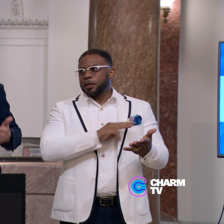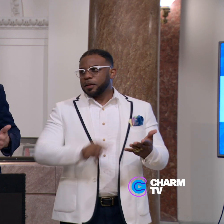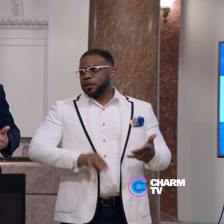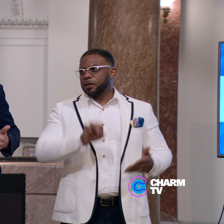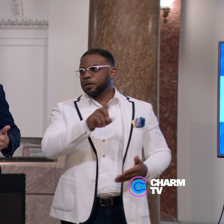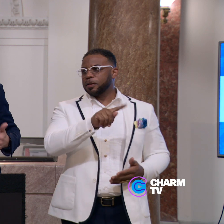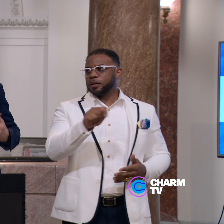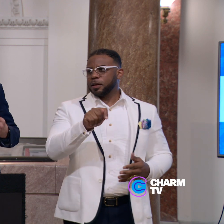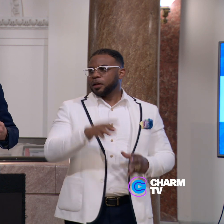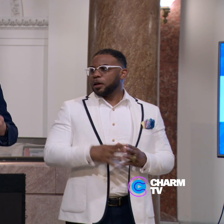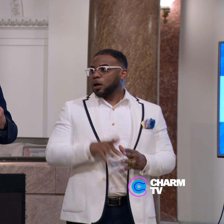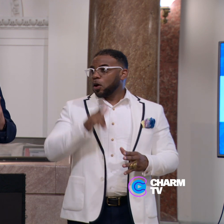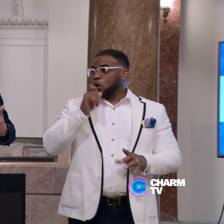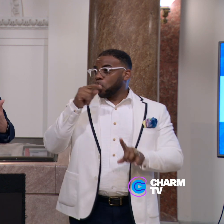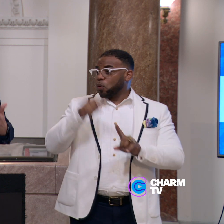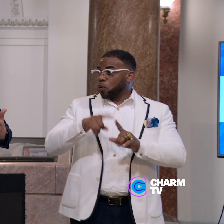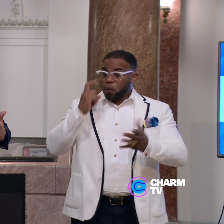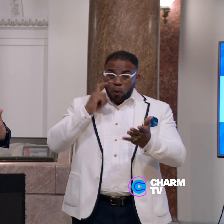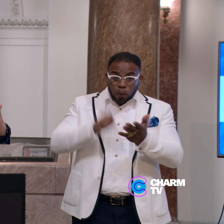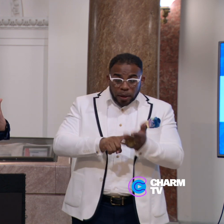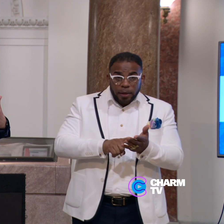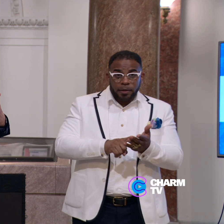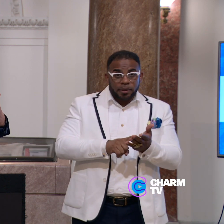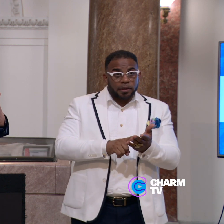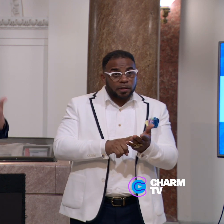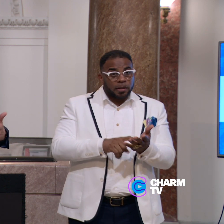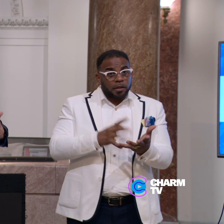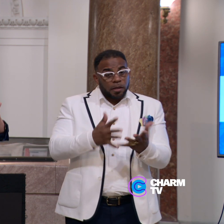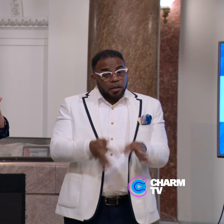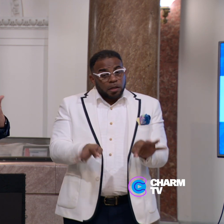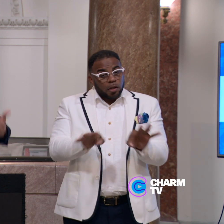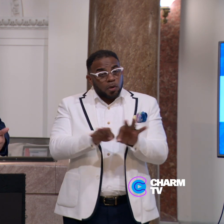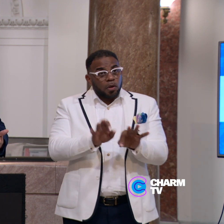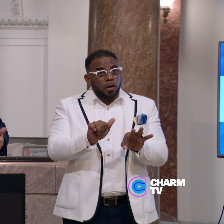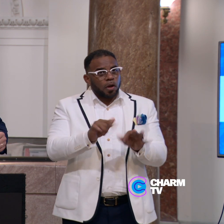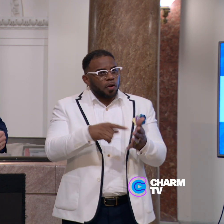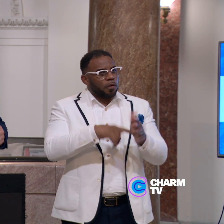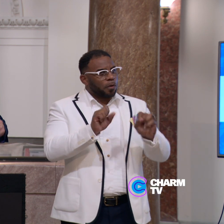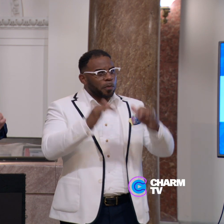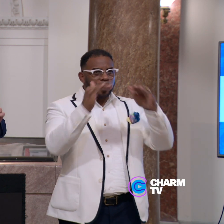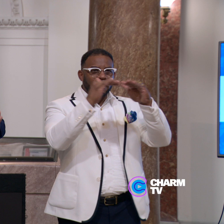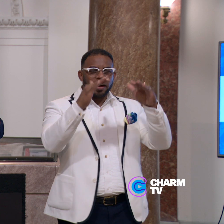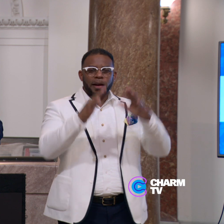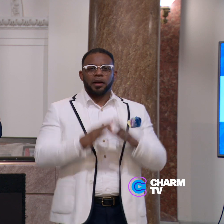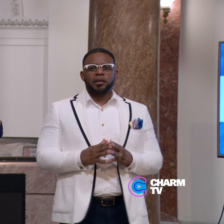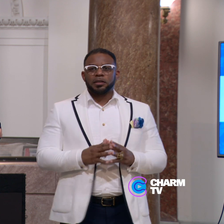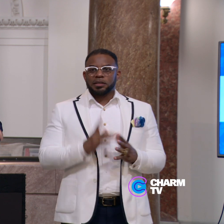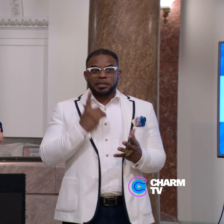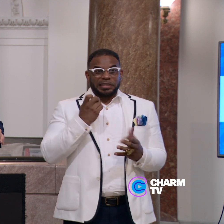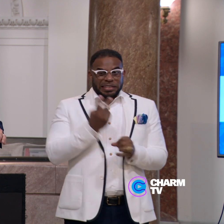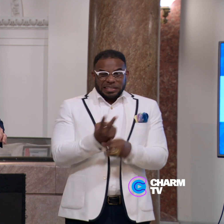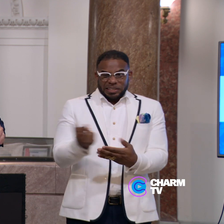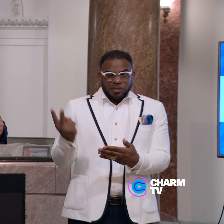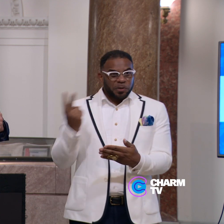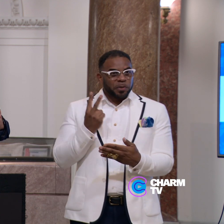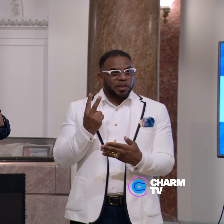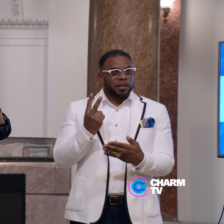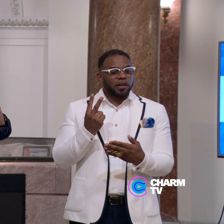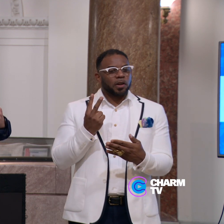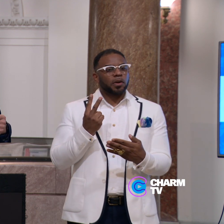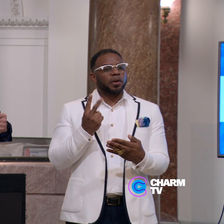Brandon Scott, who recognizes the importance of affordable housing. Just two weeks ago,